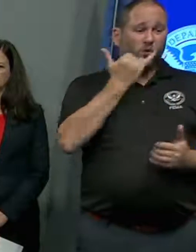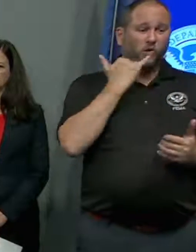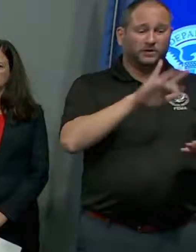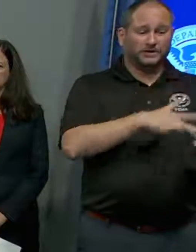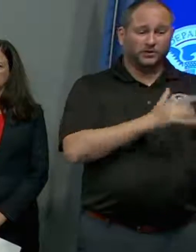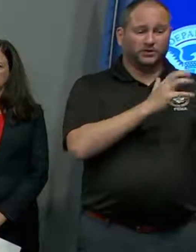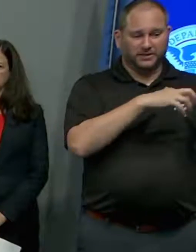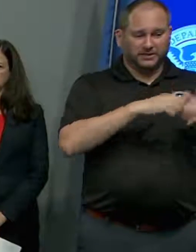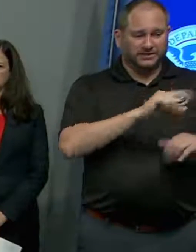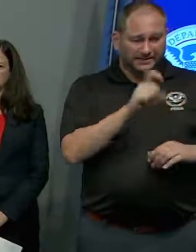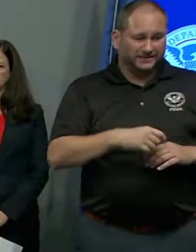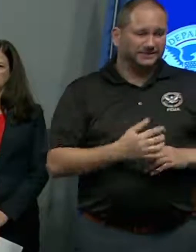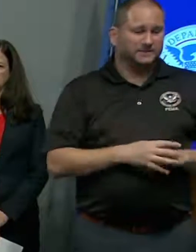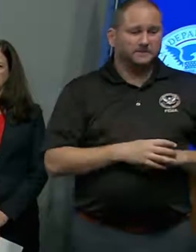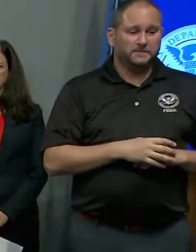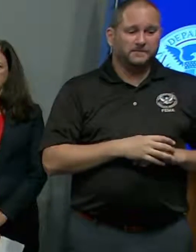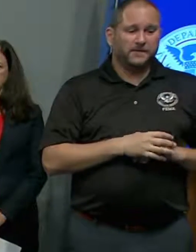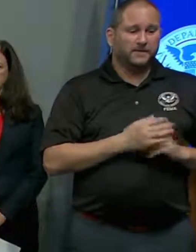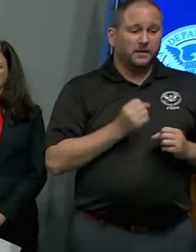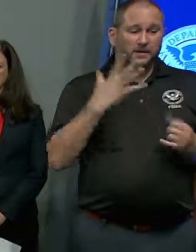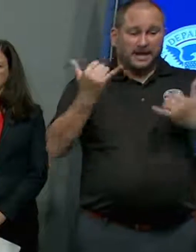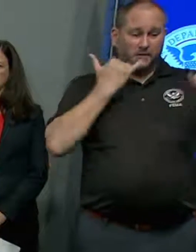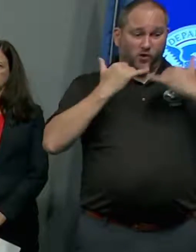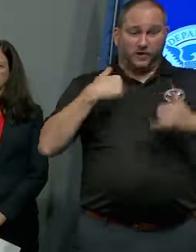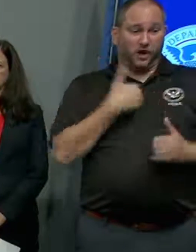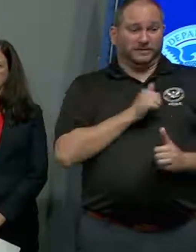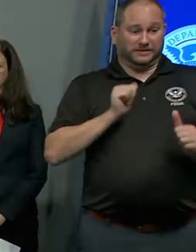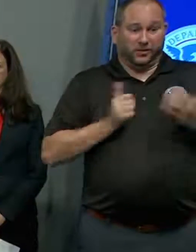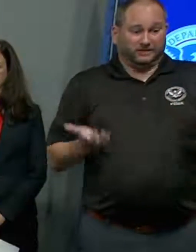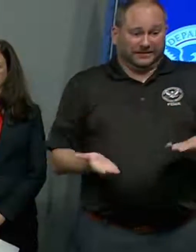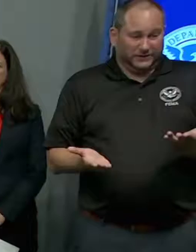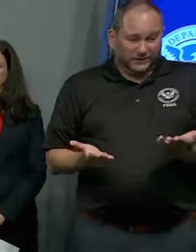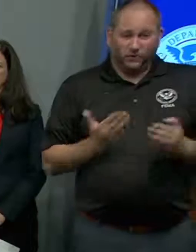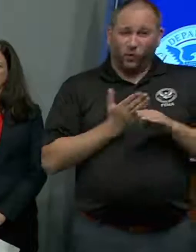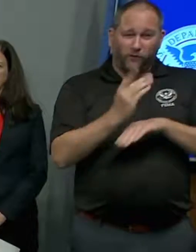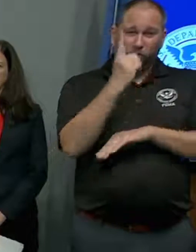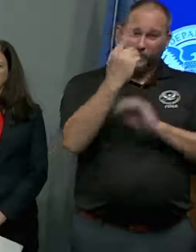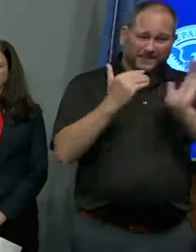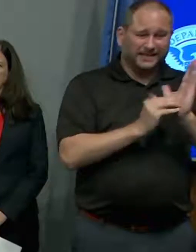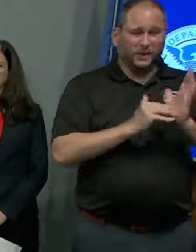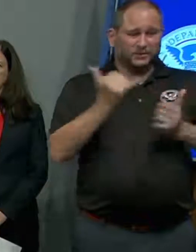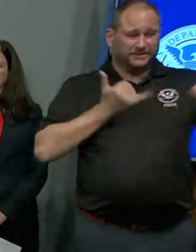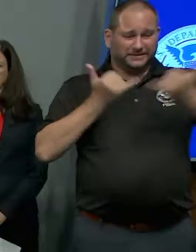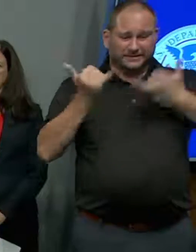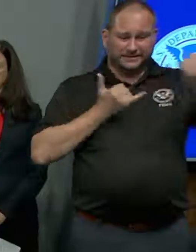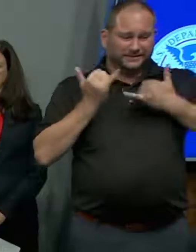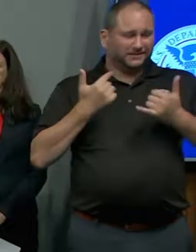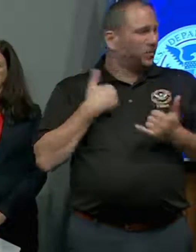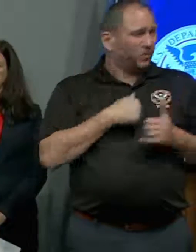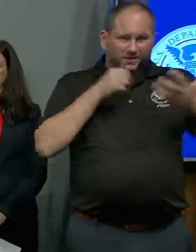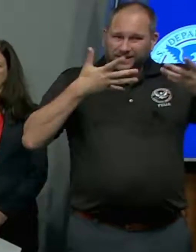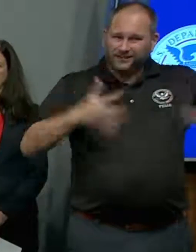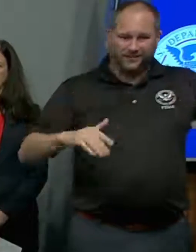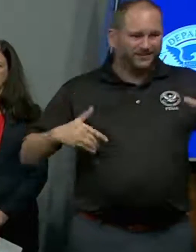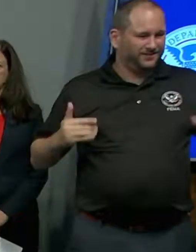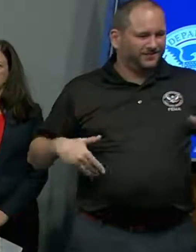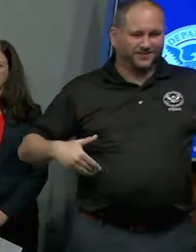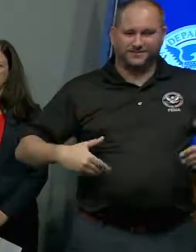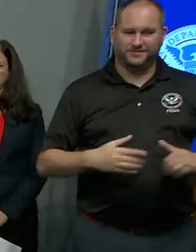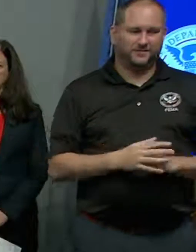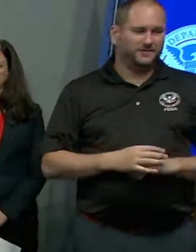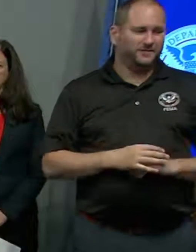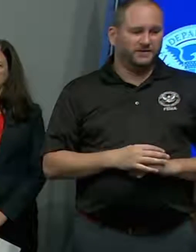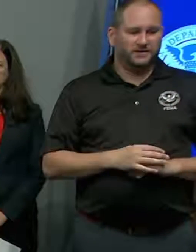receiving over 1,000 calls per hour. So we are not out of this by any long stretch yet, and we will be semper paratus